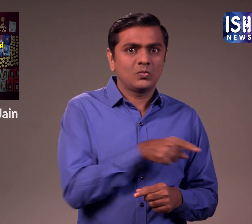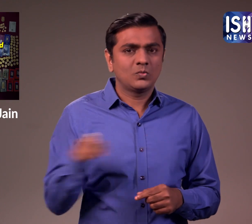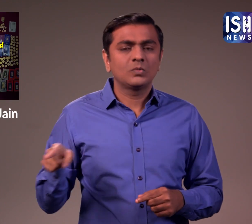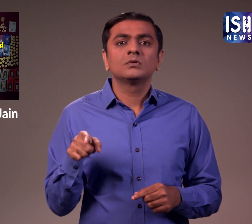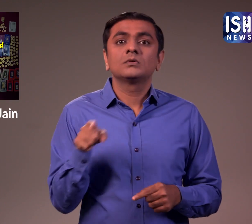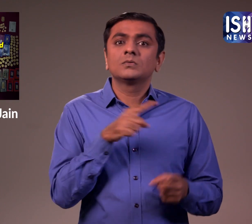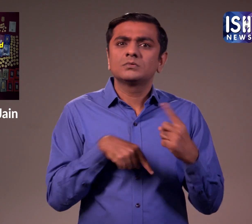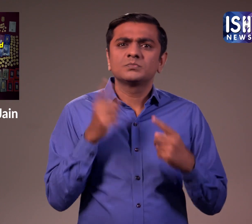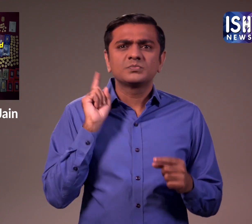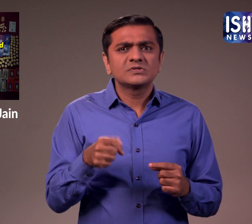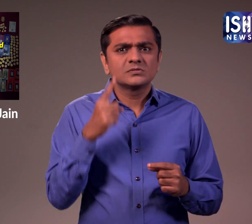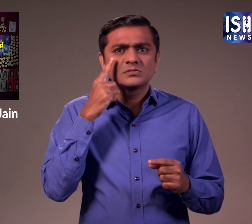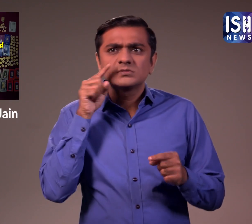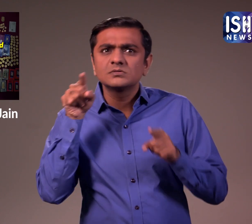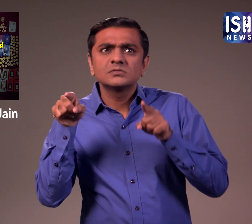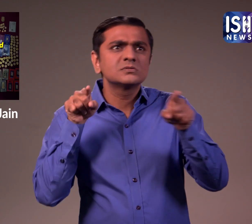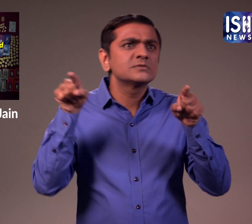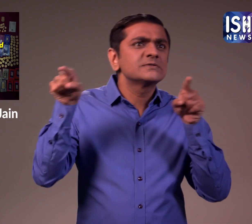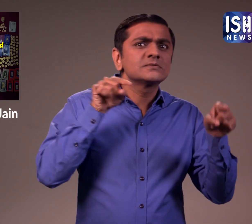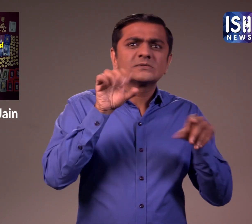These agencies work to catch criminals.